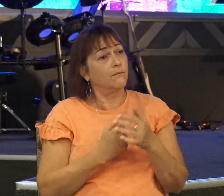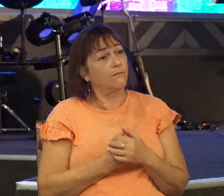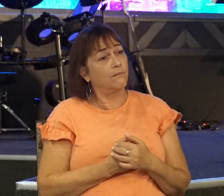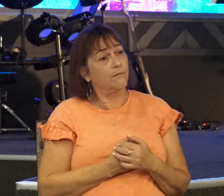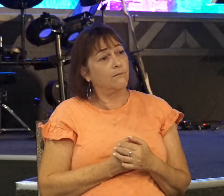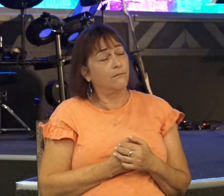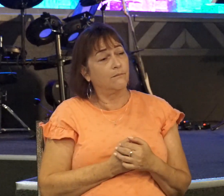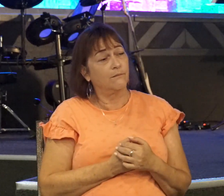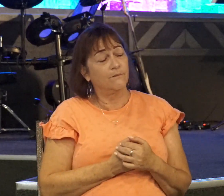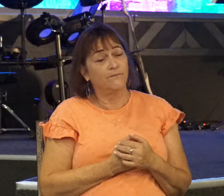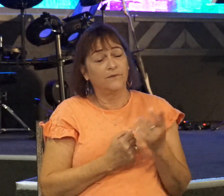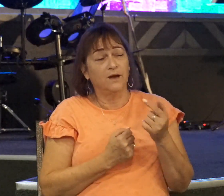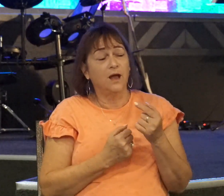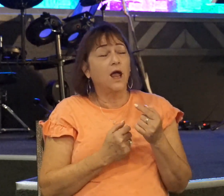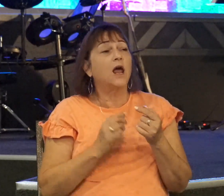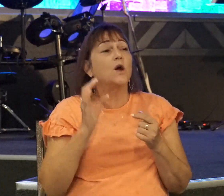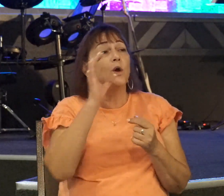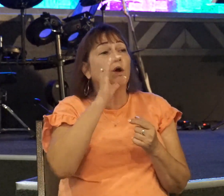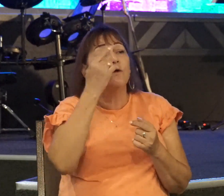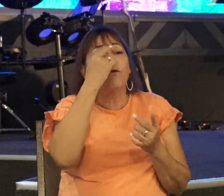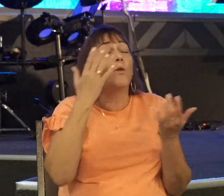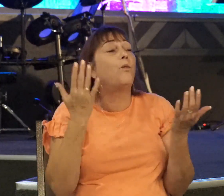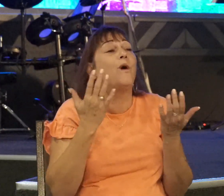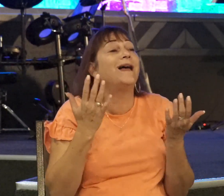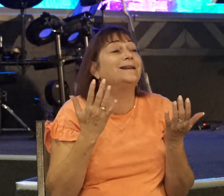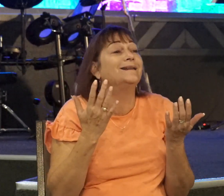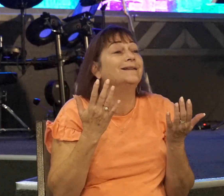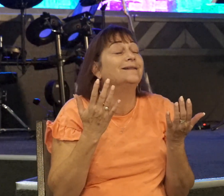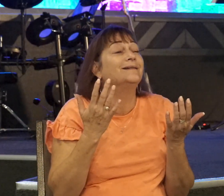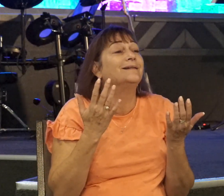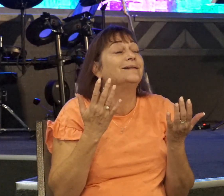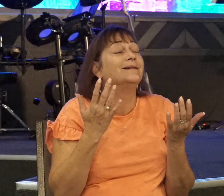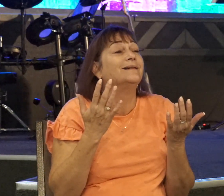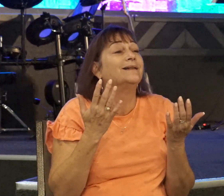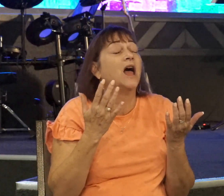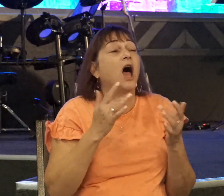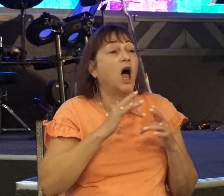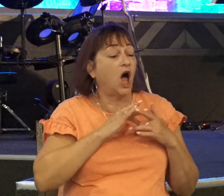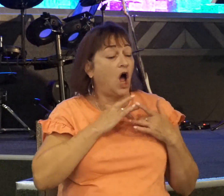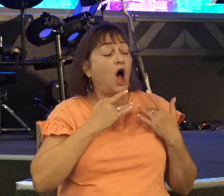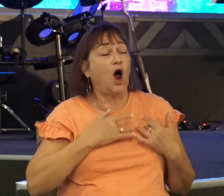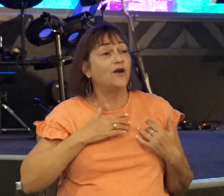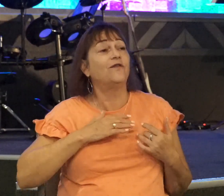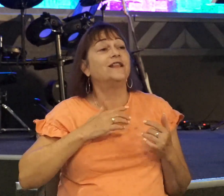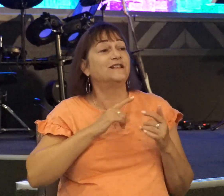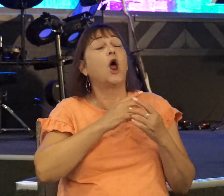And what's he looking for? What's the one thing he's looking for in that person? A heart that's loyal to him.